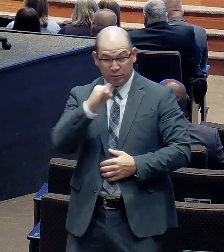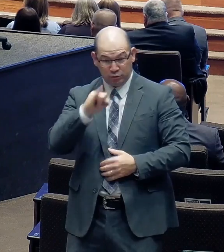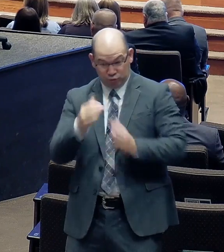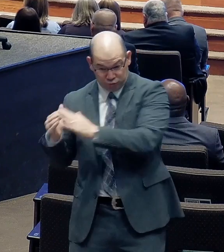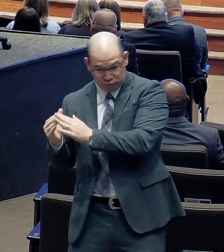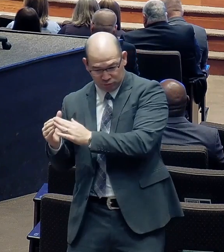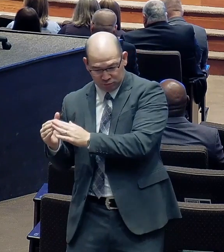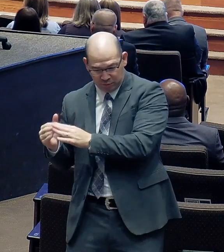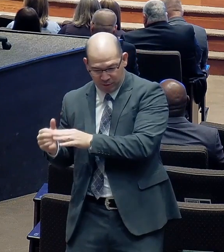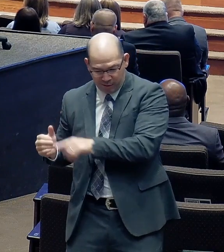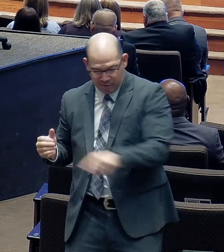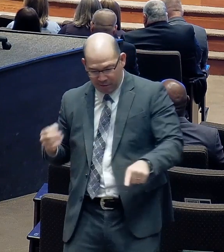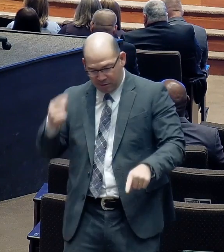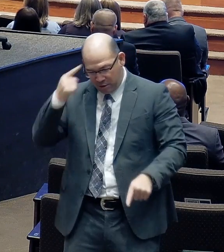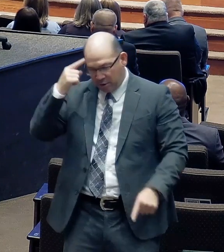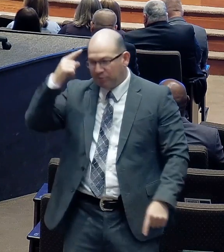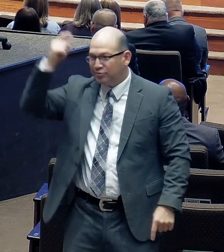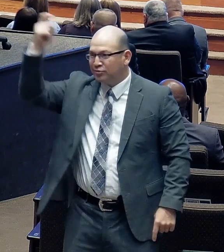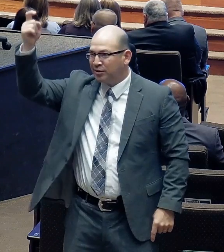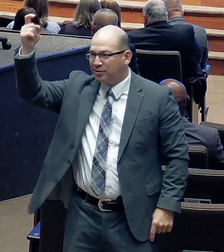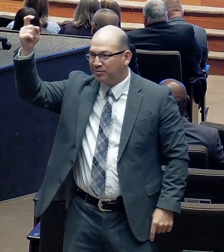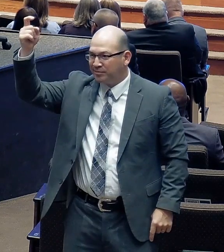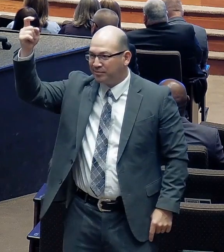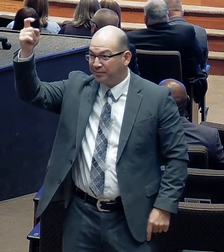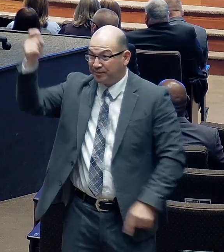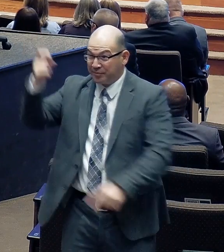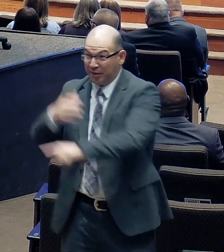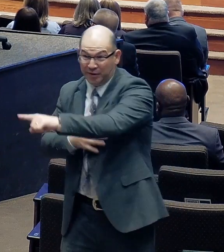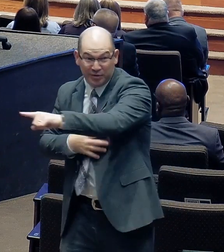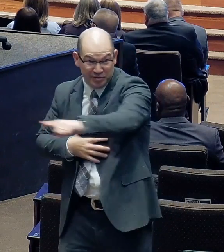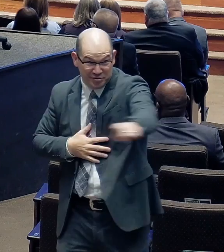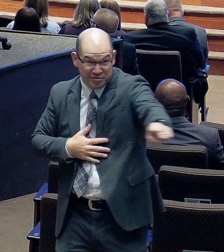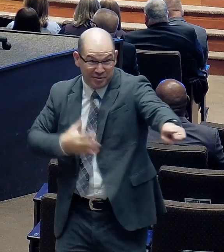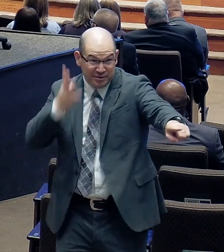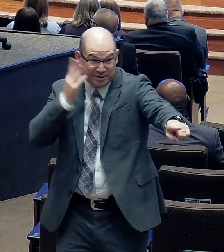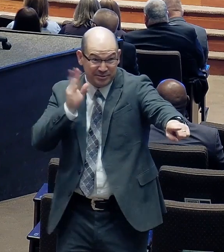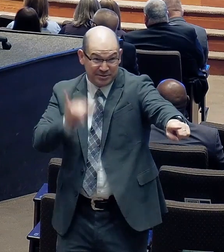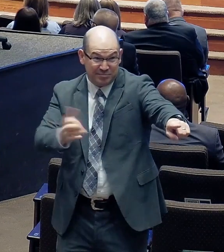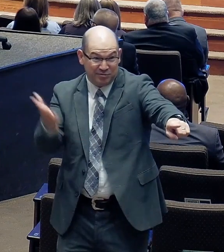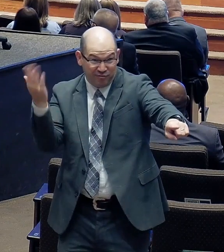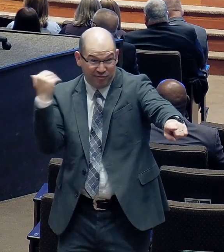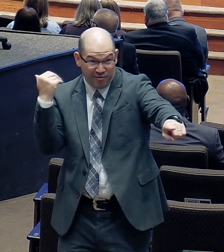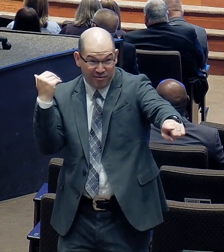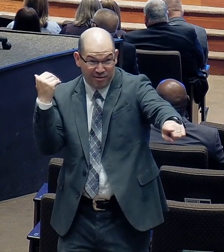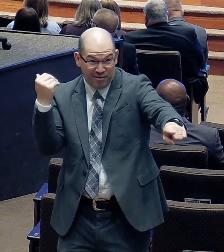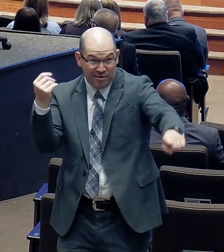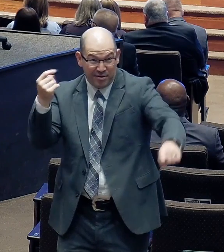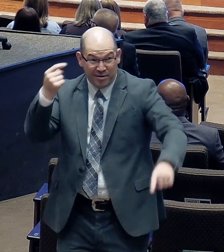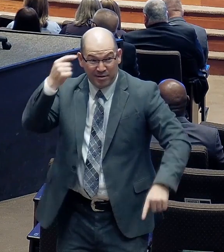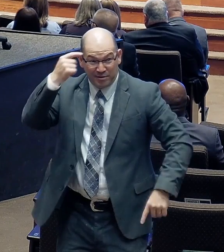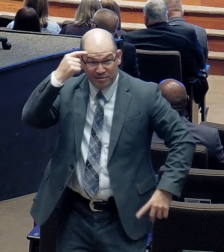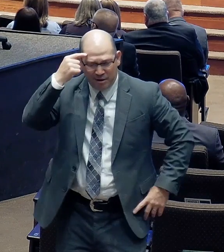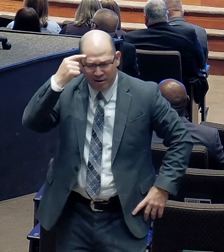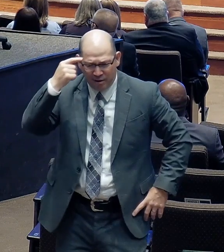Has anything ever happened to you and you got to thinking, I've got to pinch myself and see if I'm really awake.